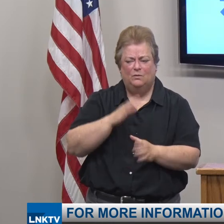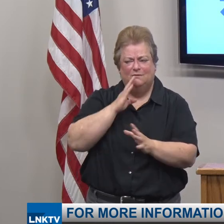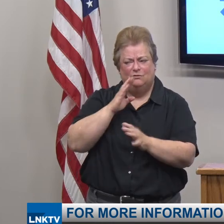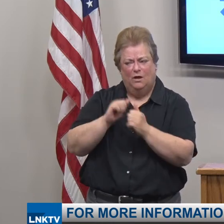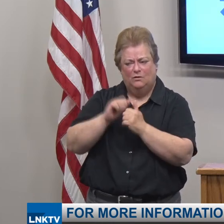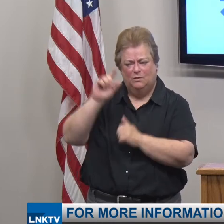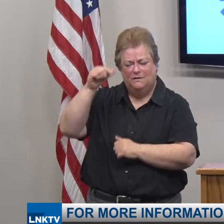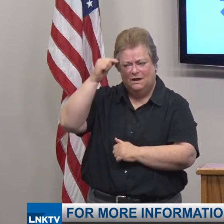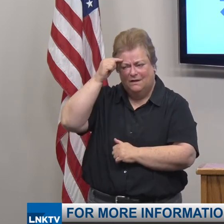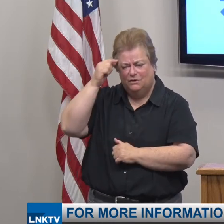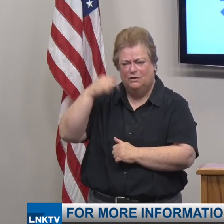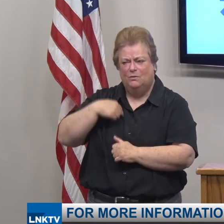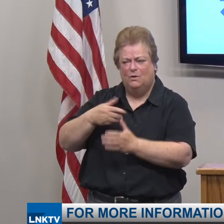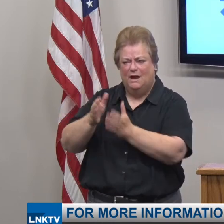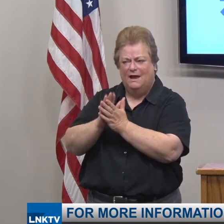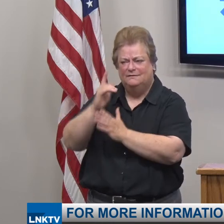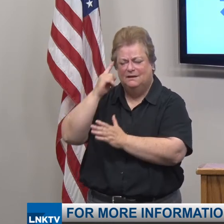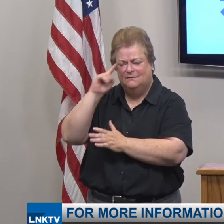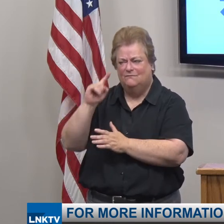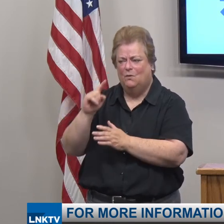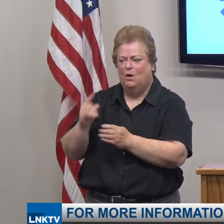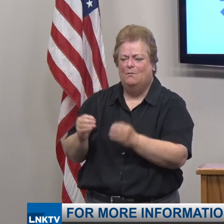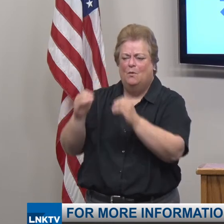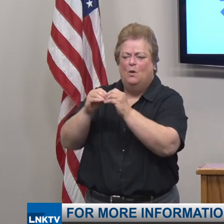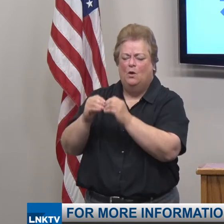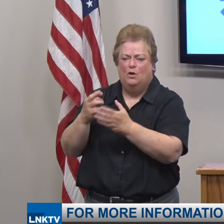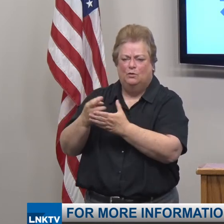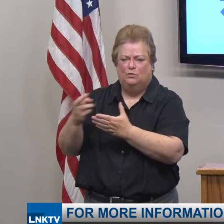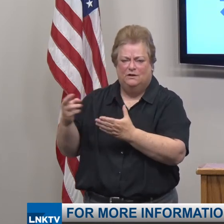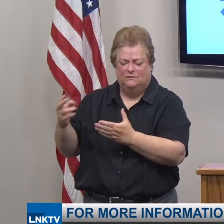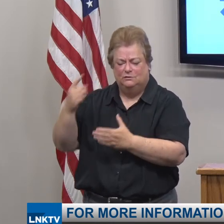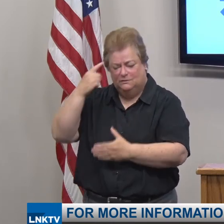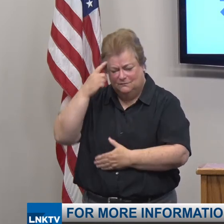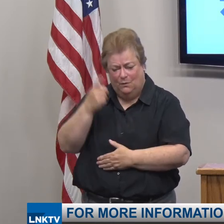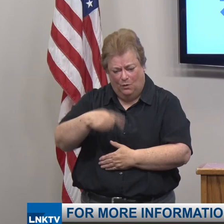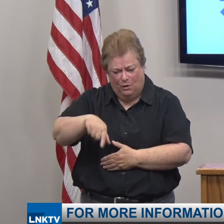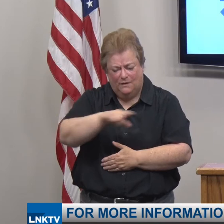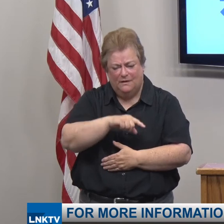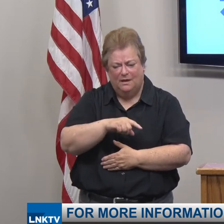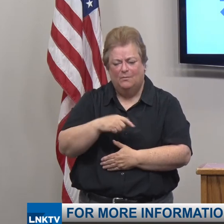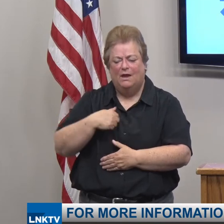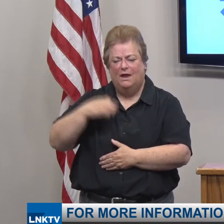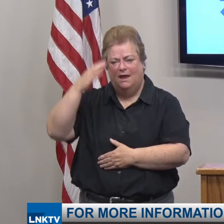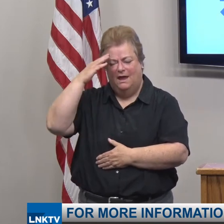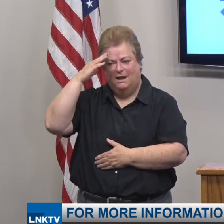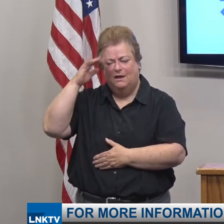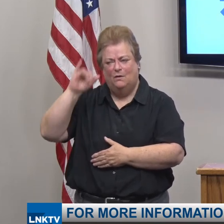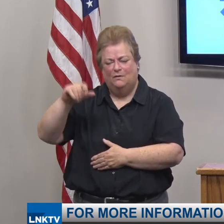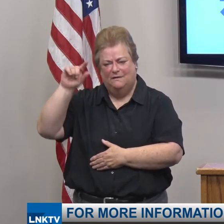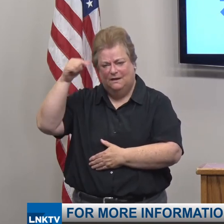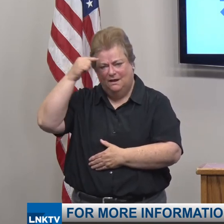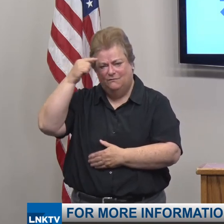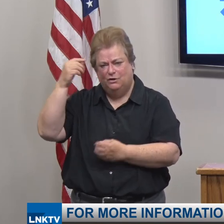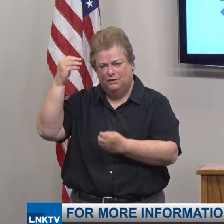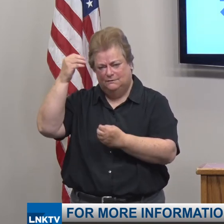and we're asking for additional resources for them. And I know the governor is addressing that.